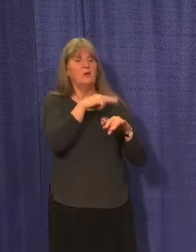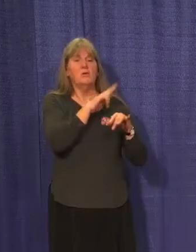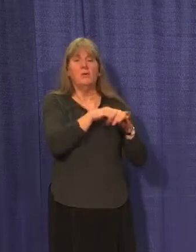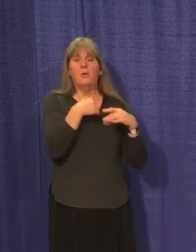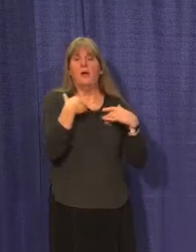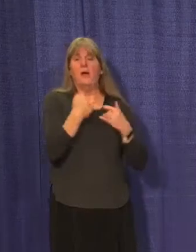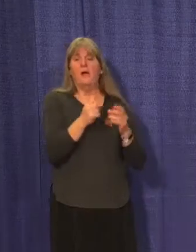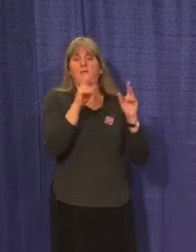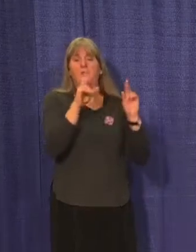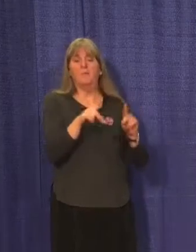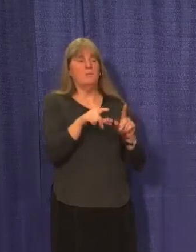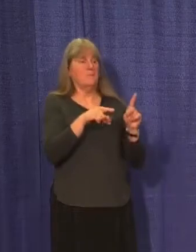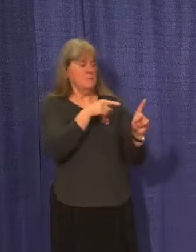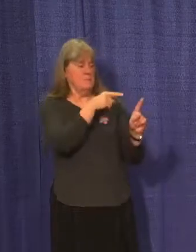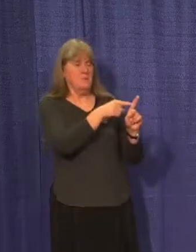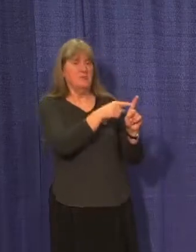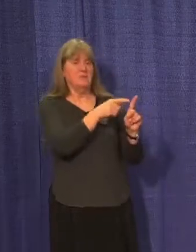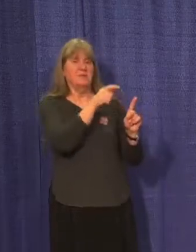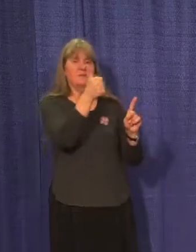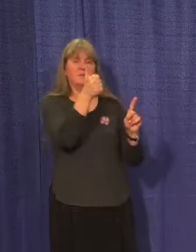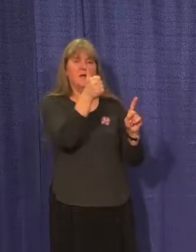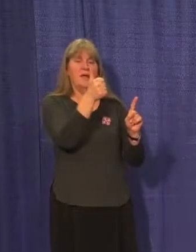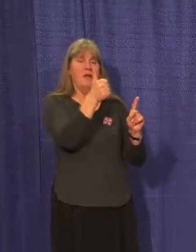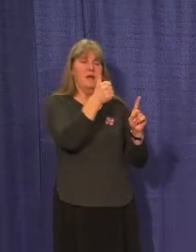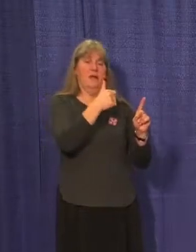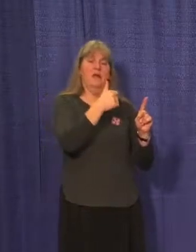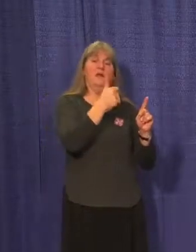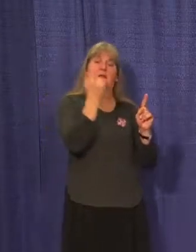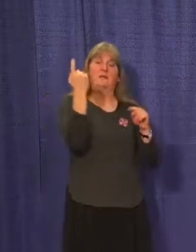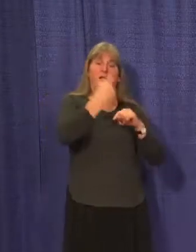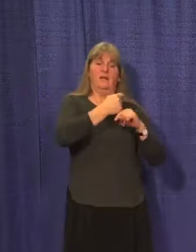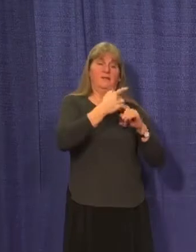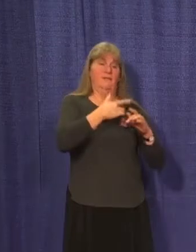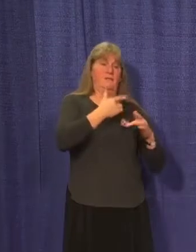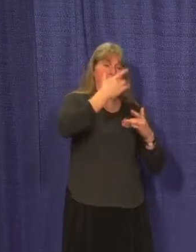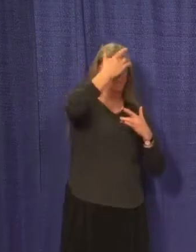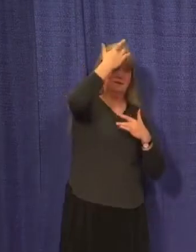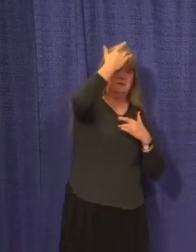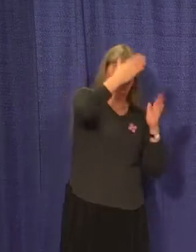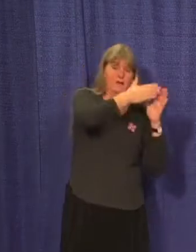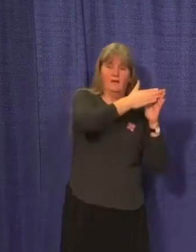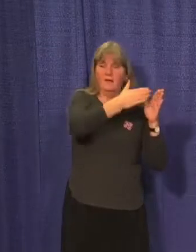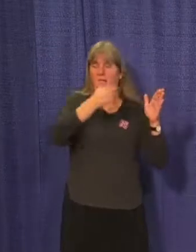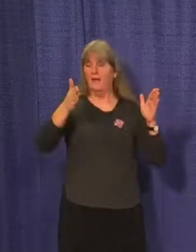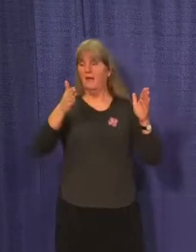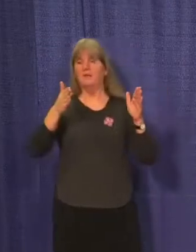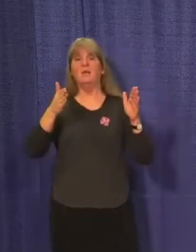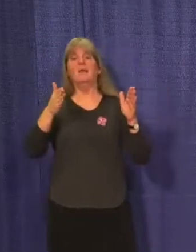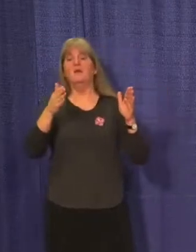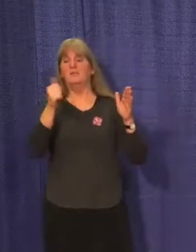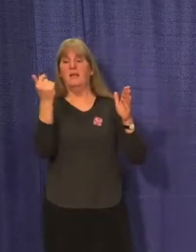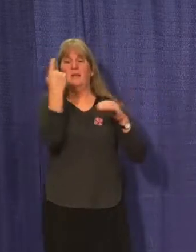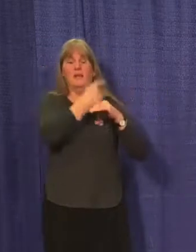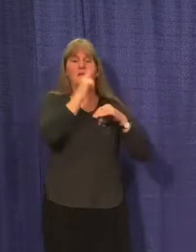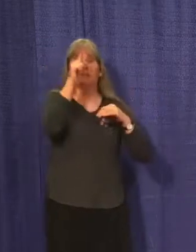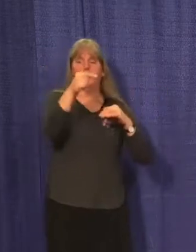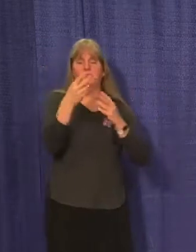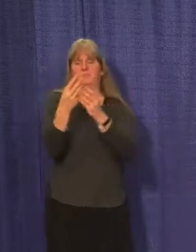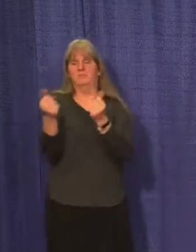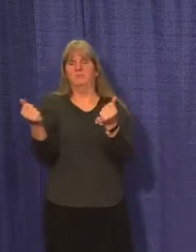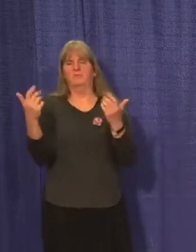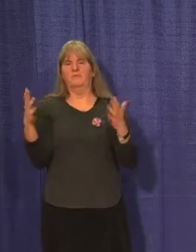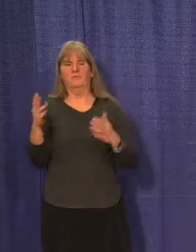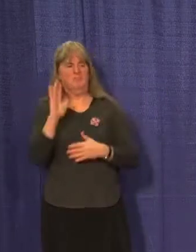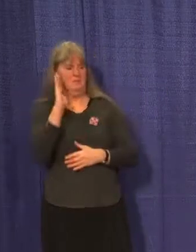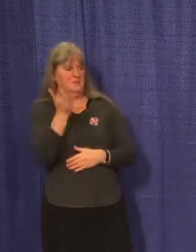hospital is a 10-day period between symptom onset and then recovery, and that then assumes that everything is going well,